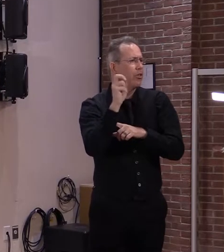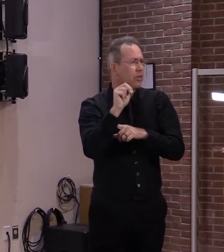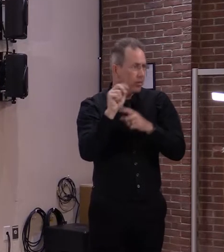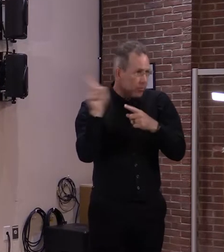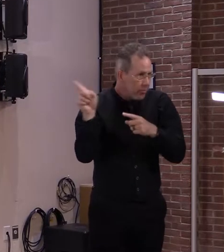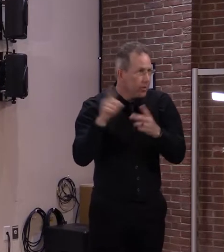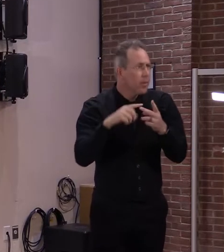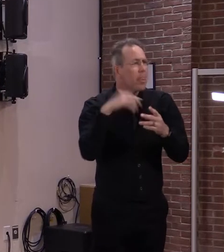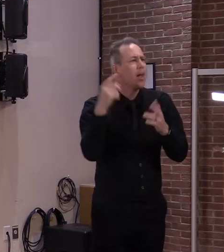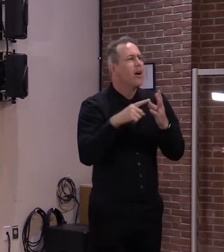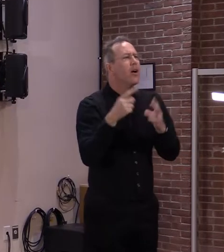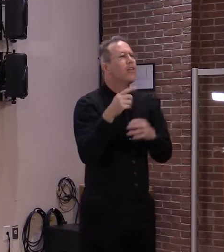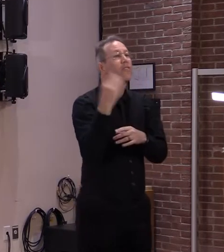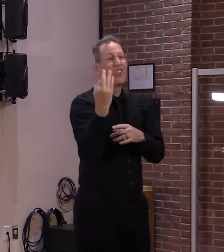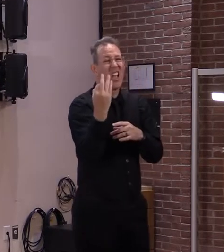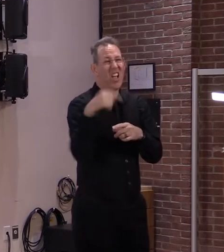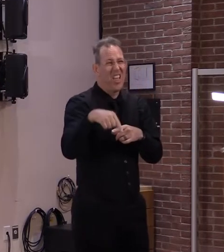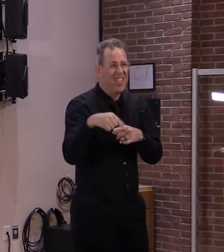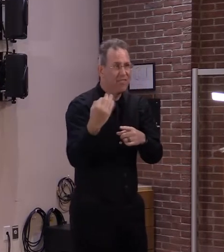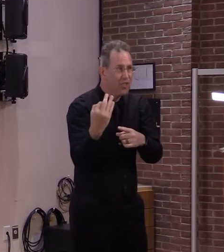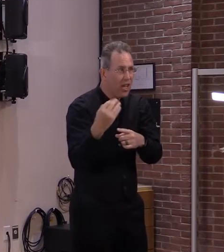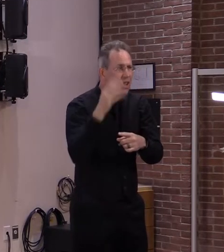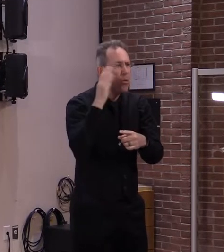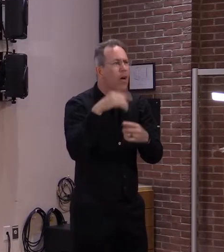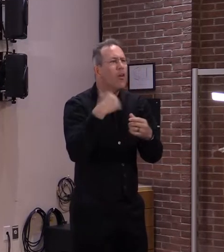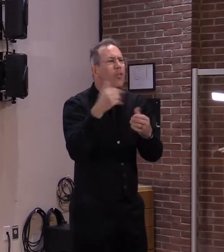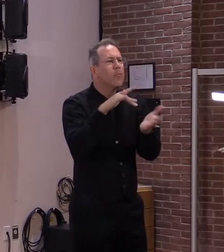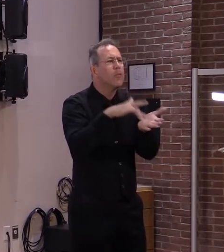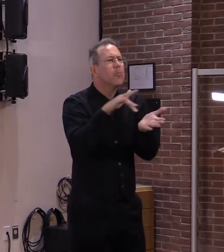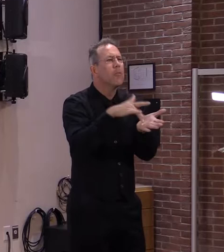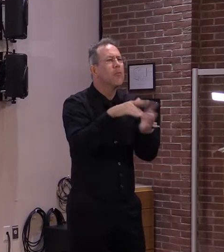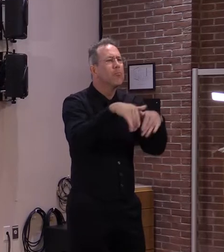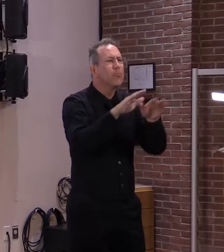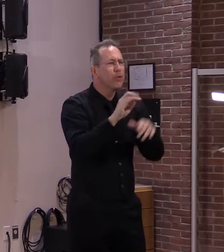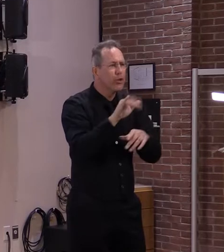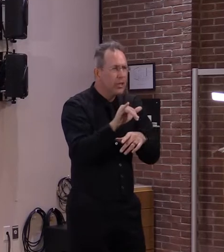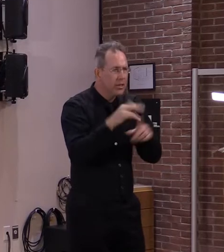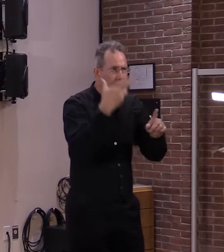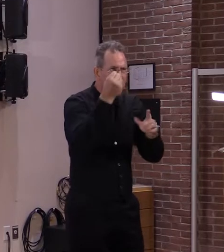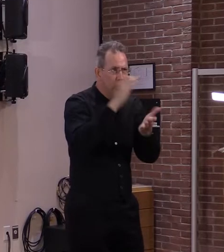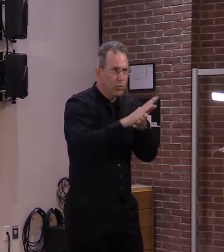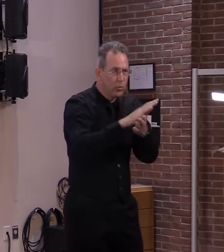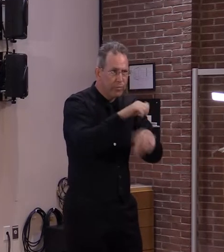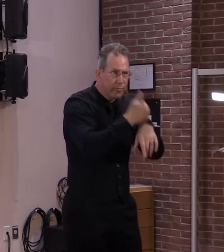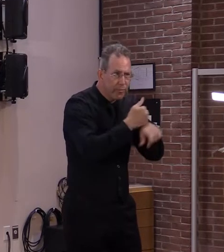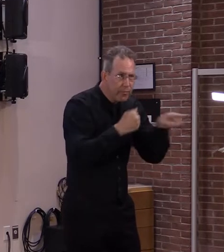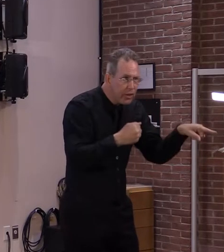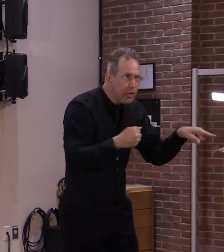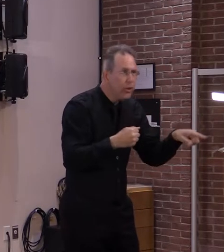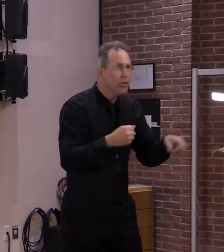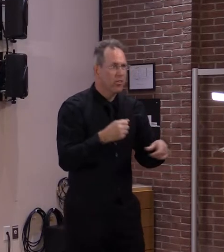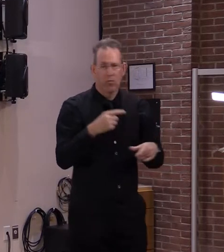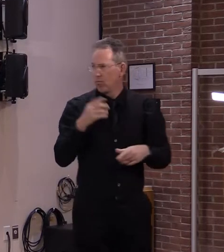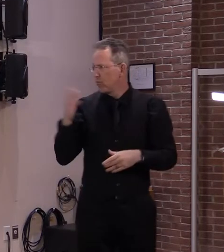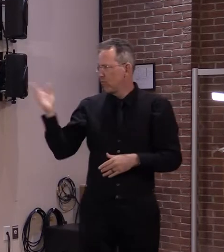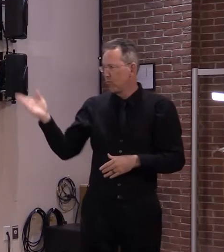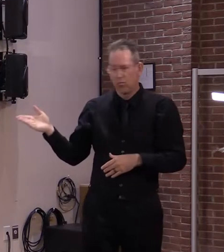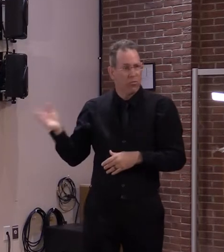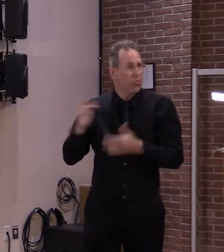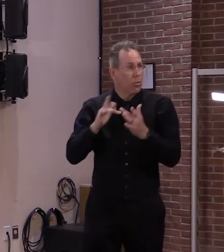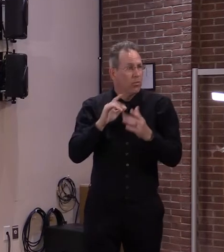Middlebury High School. You can sign up at healthvermont.gov backslash myvaccine,